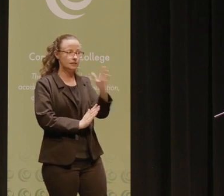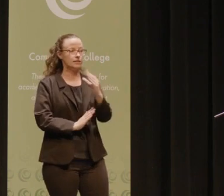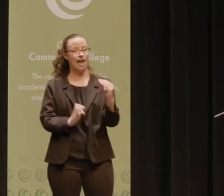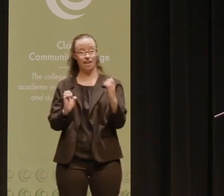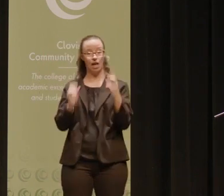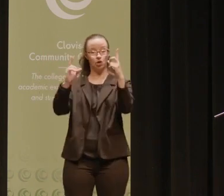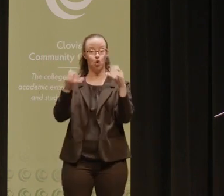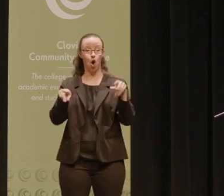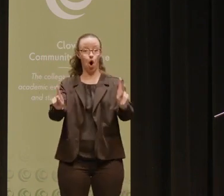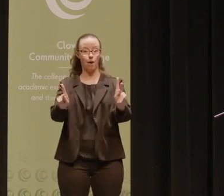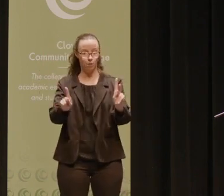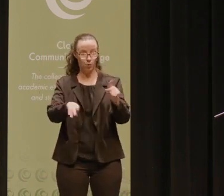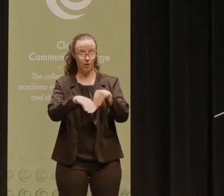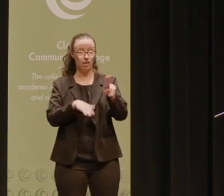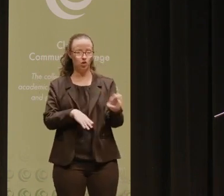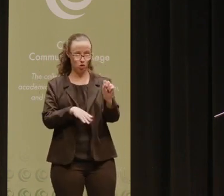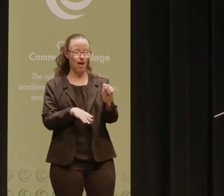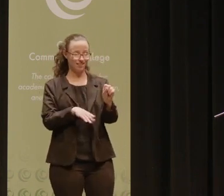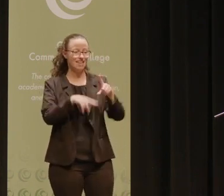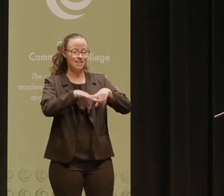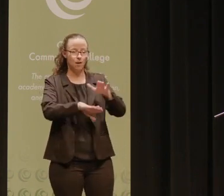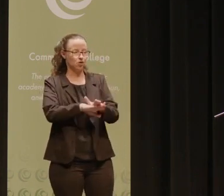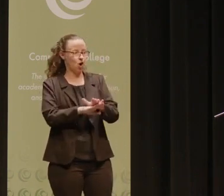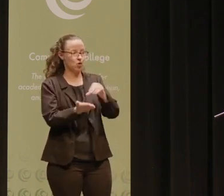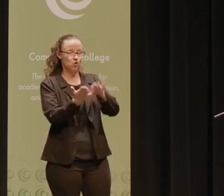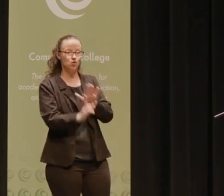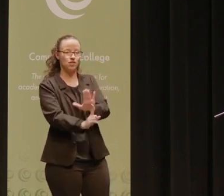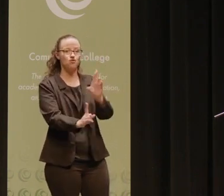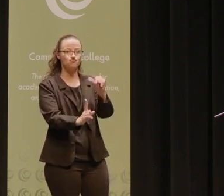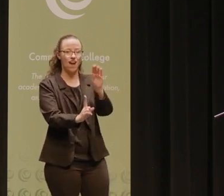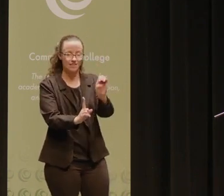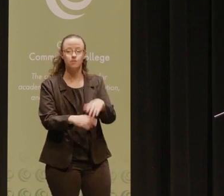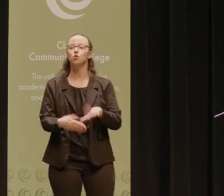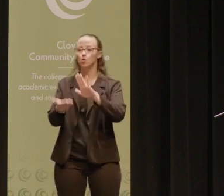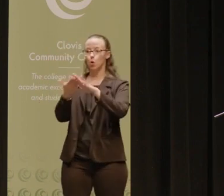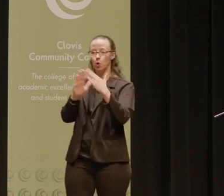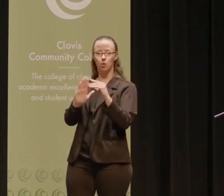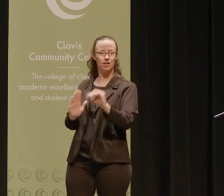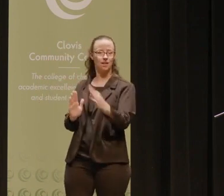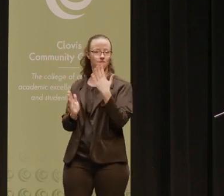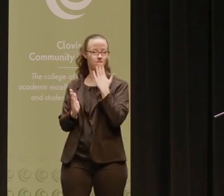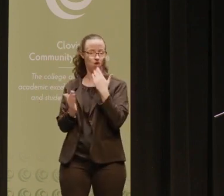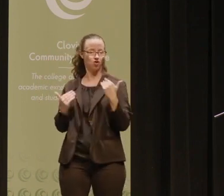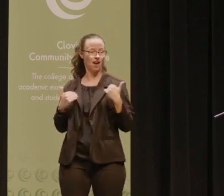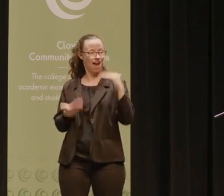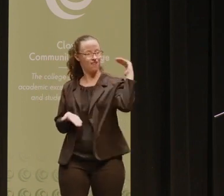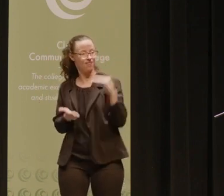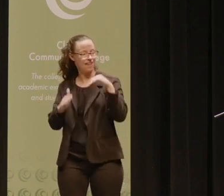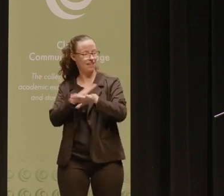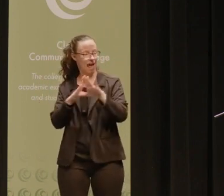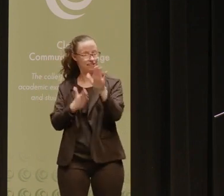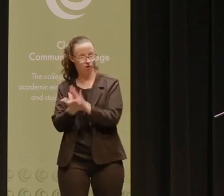is heavily stratified on the basis of race, with students and communities of color having less access to higher education